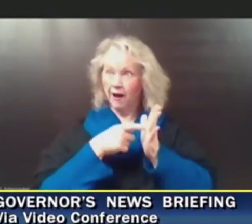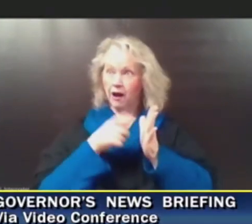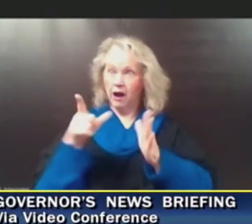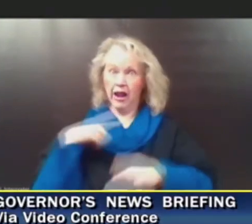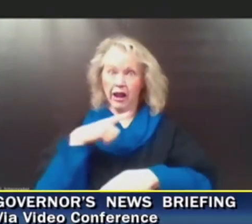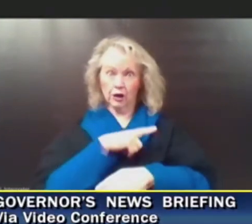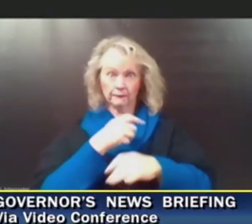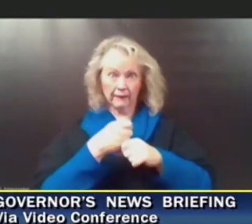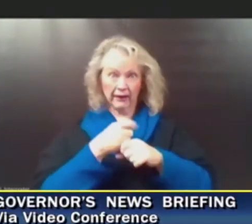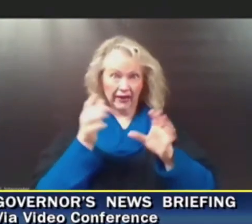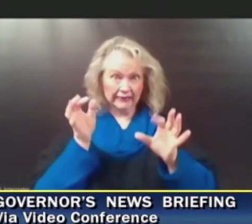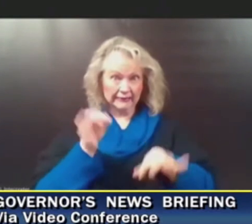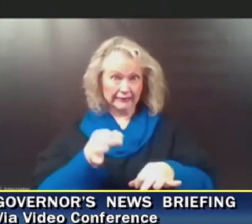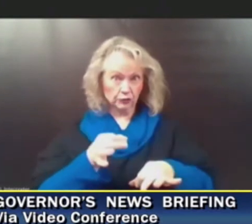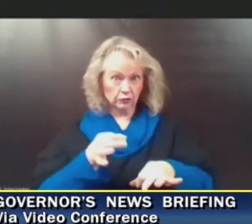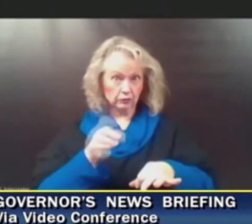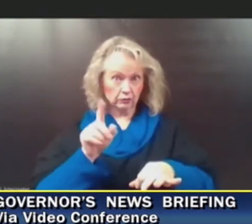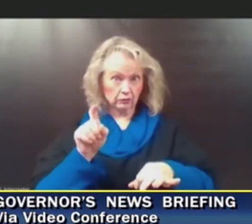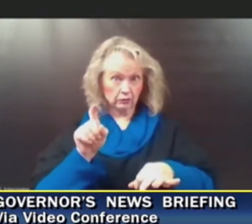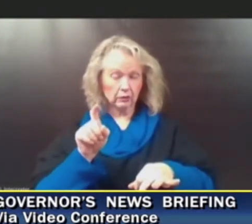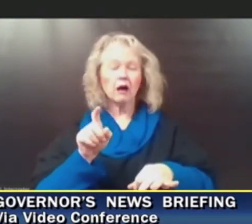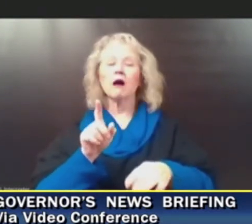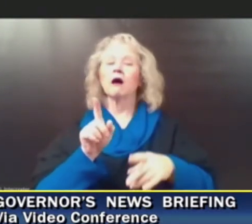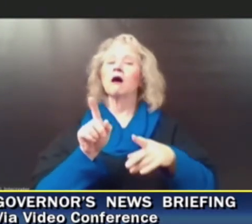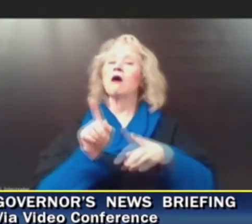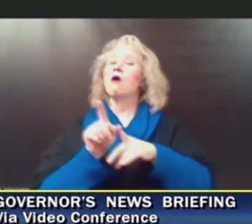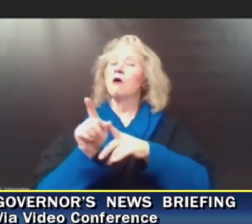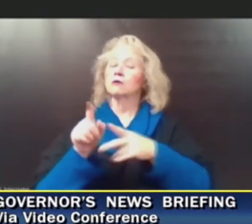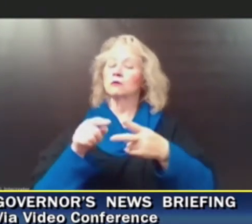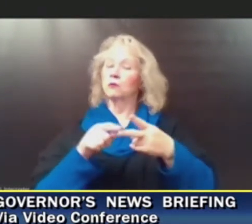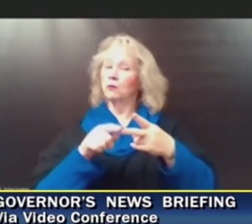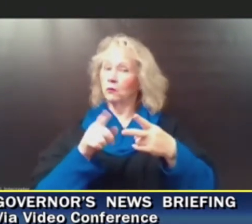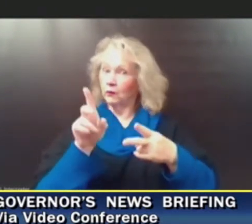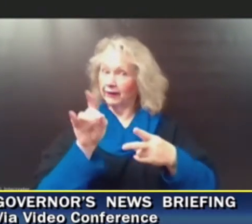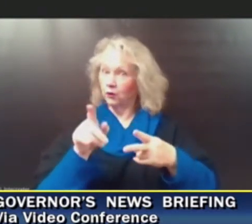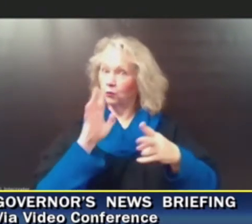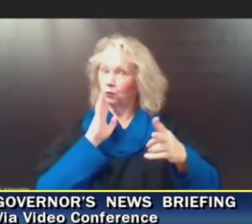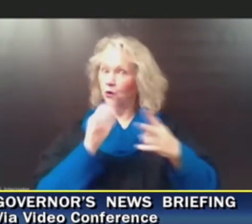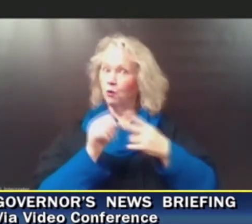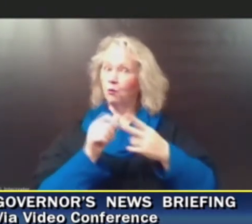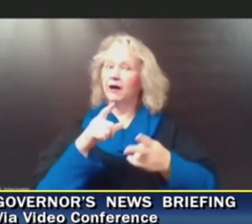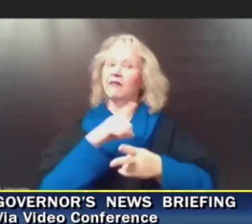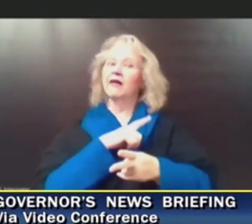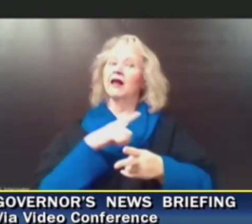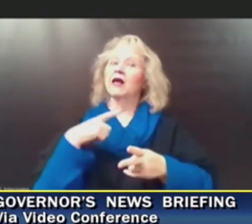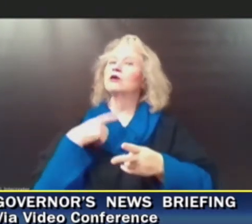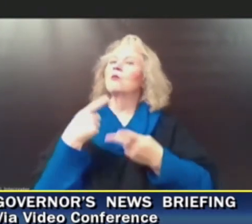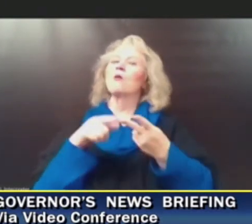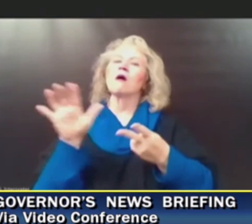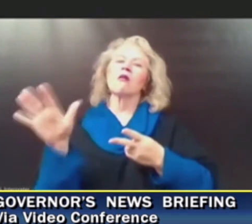And have you had conversations with the legislature about what they want to see happen with the mask mandate?